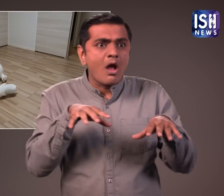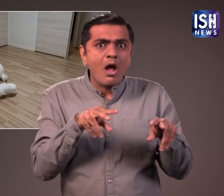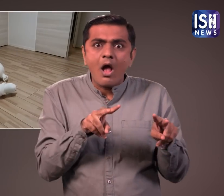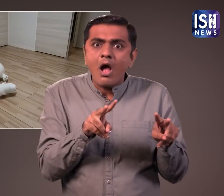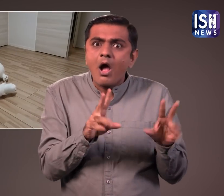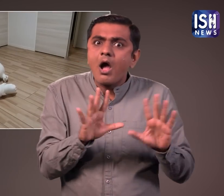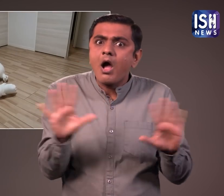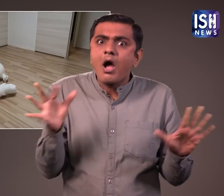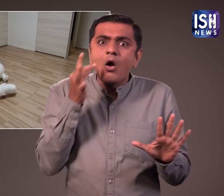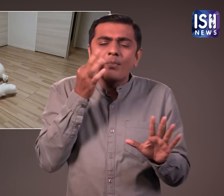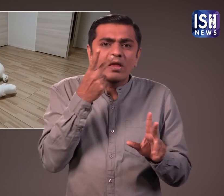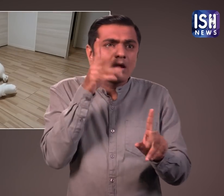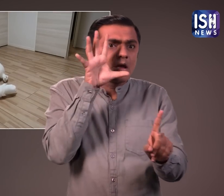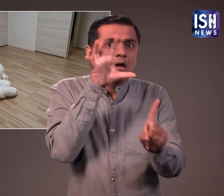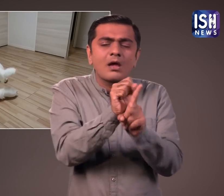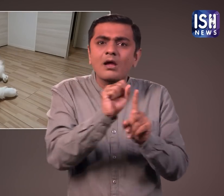Nobody could make out that he was a human.